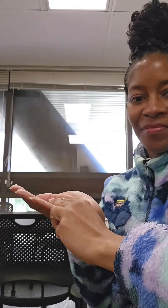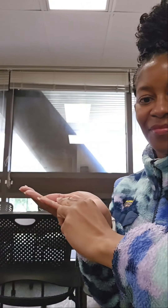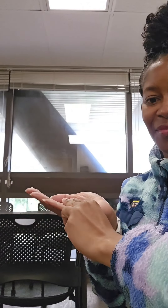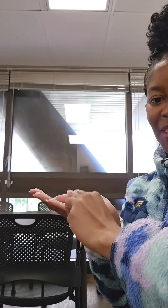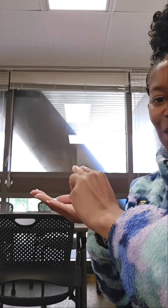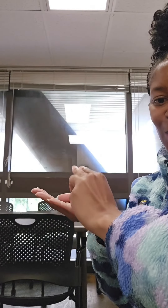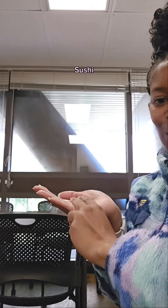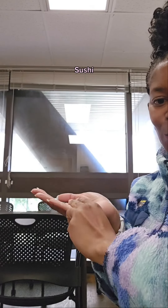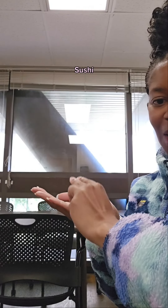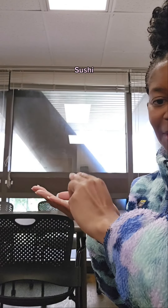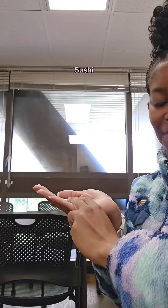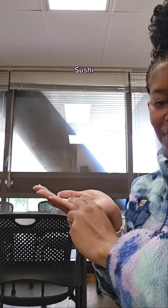Sushi.